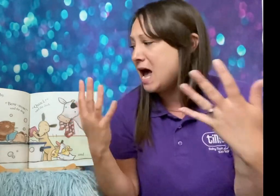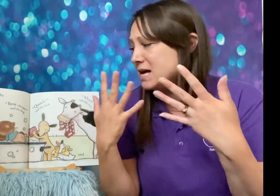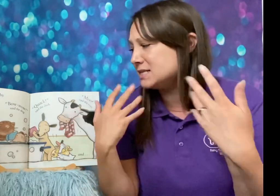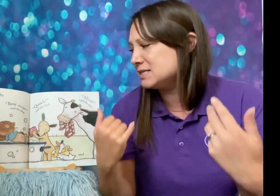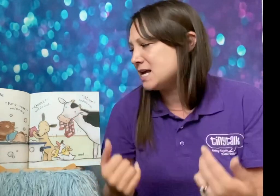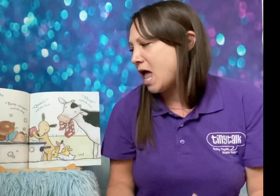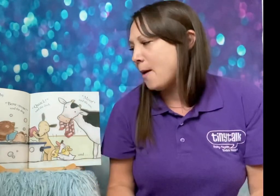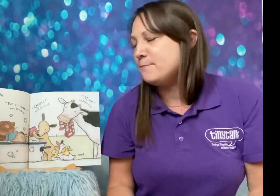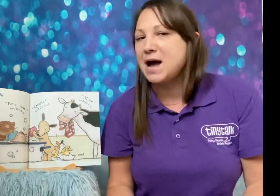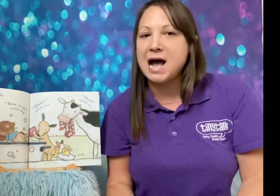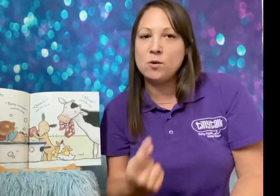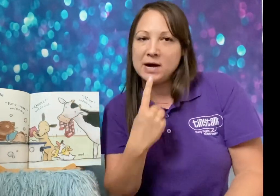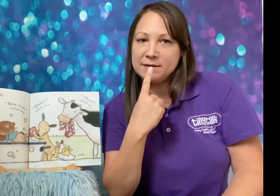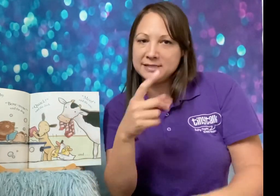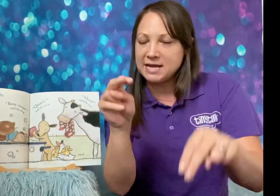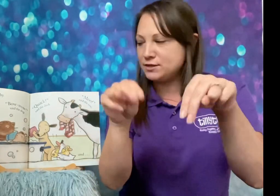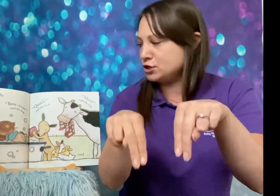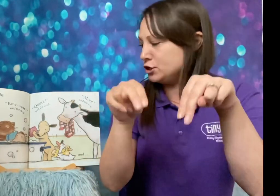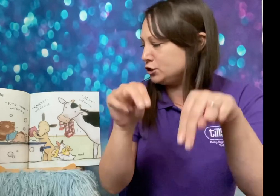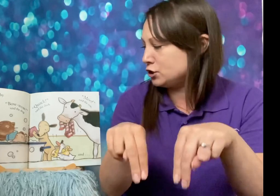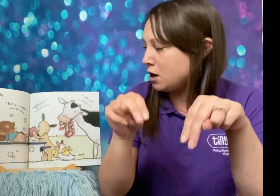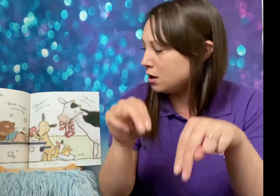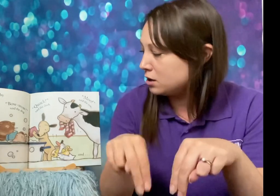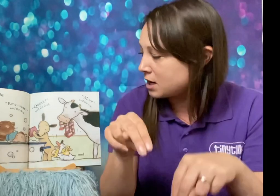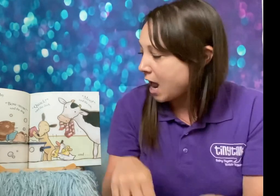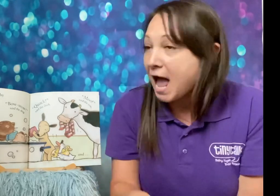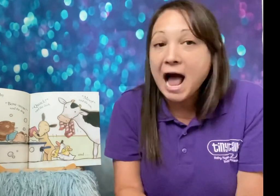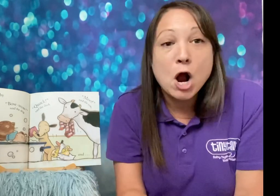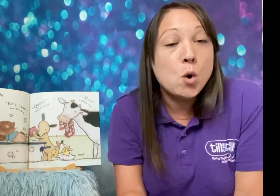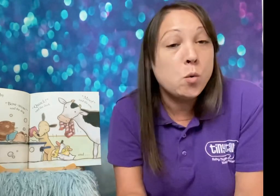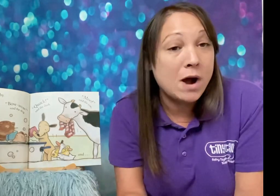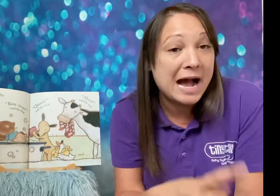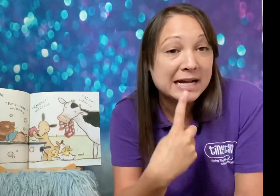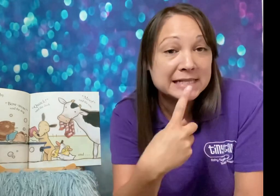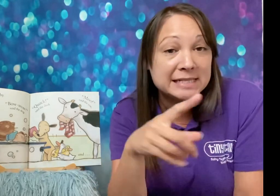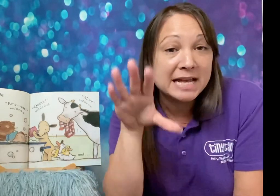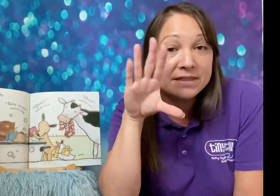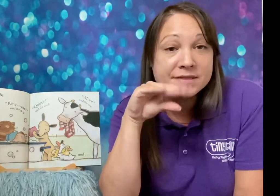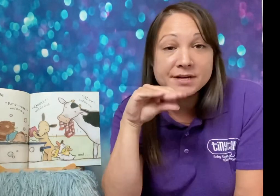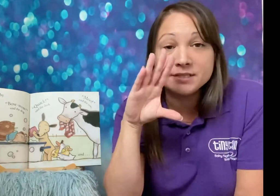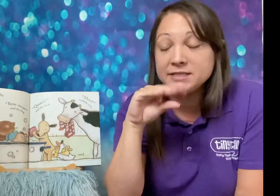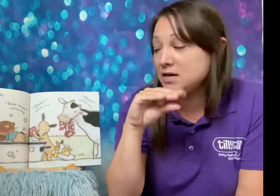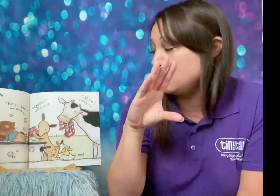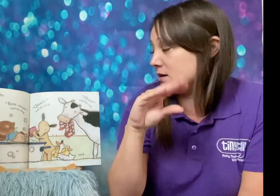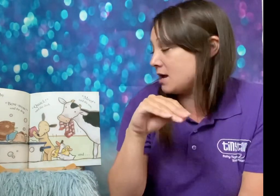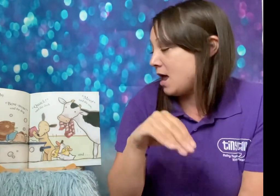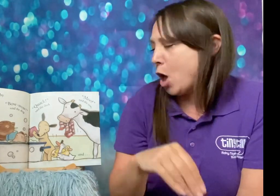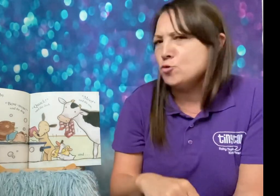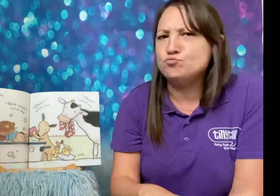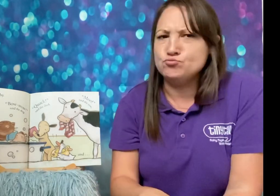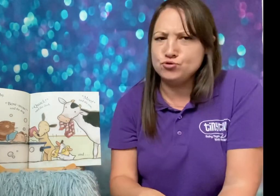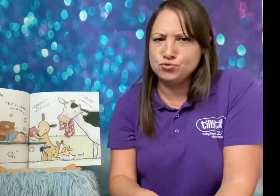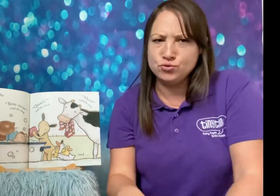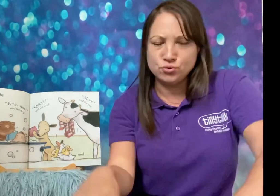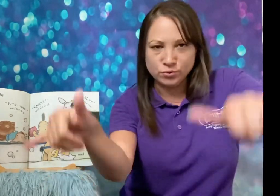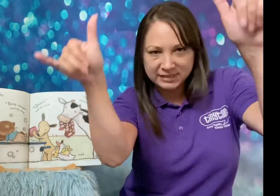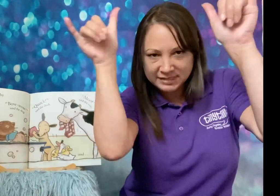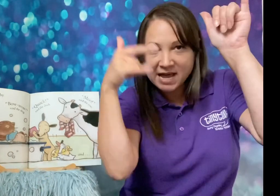Bow wow said the dog. Quack said the duck. Moo said